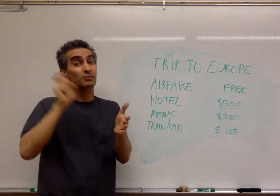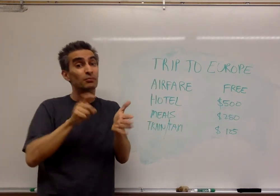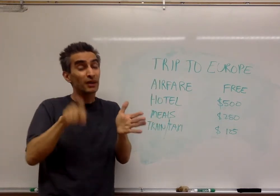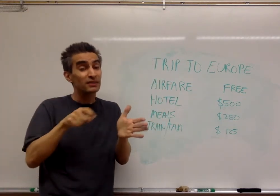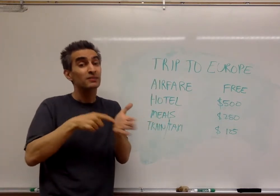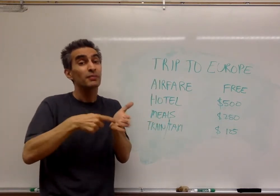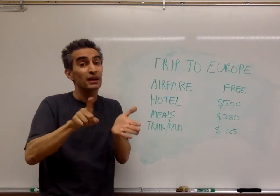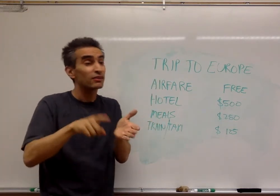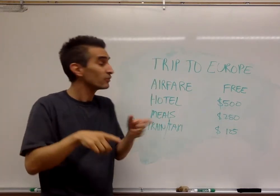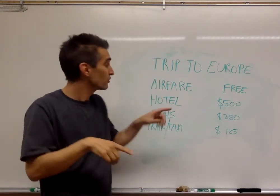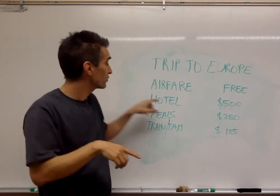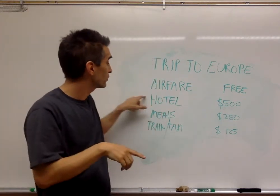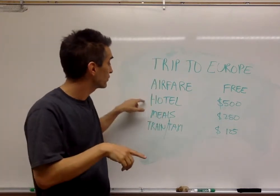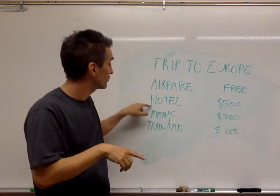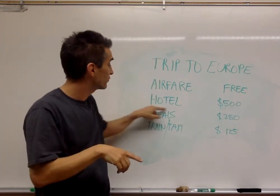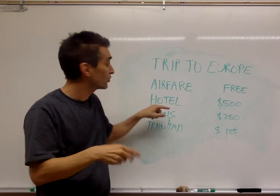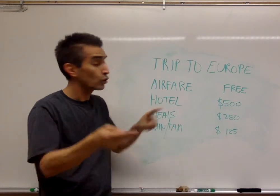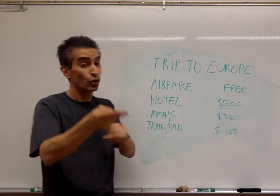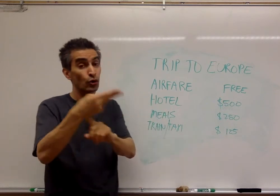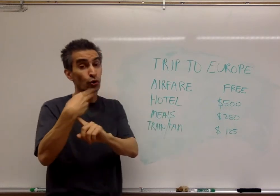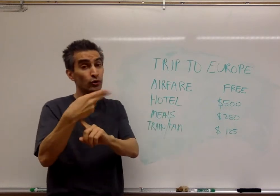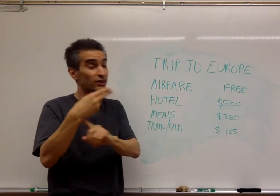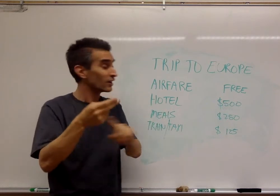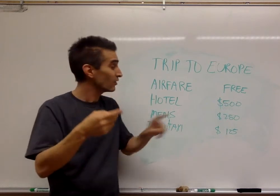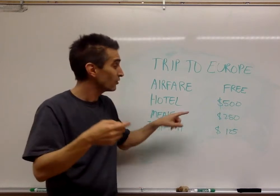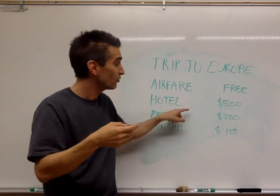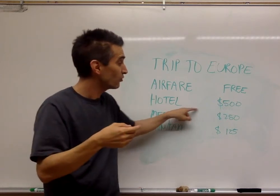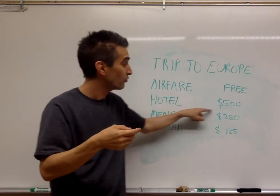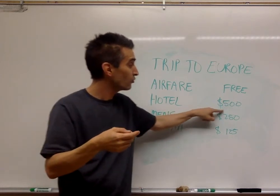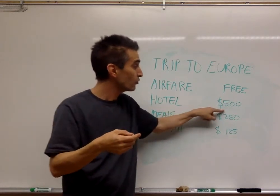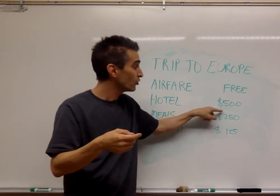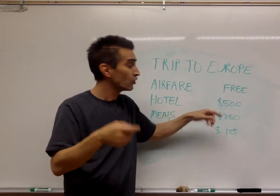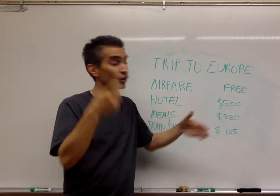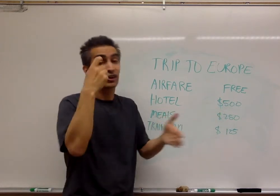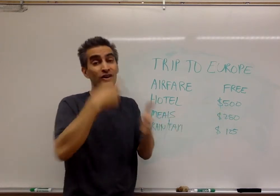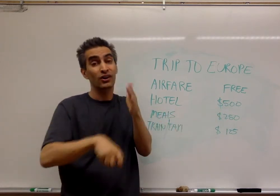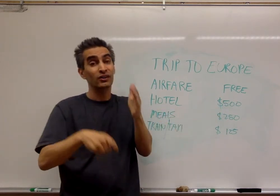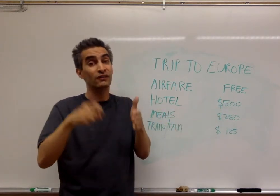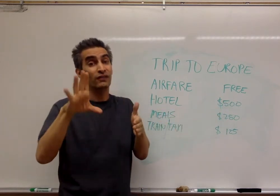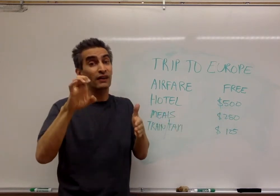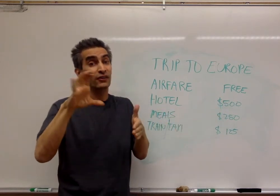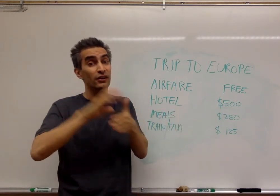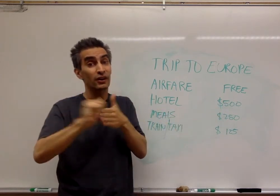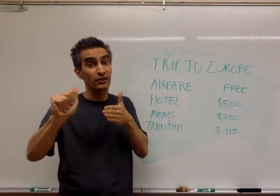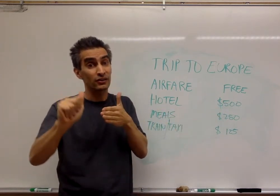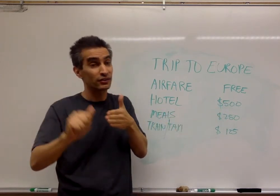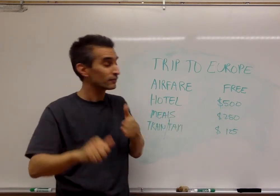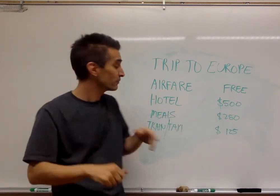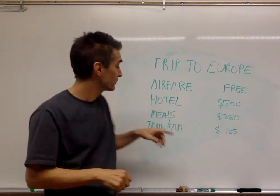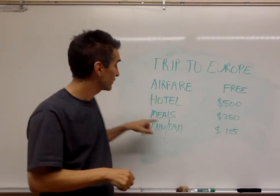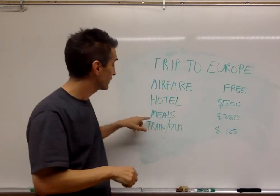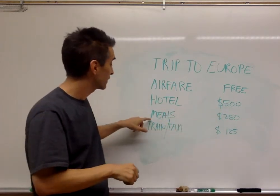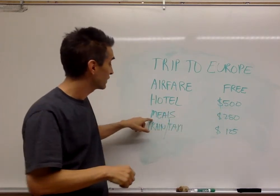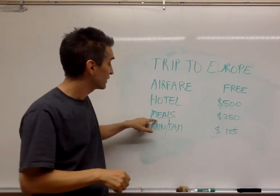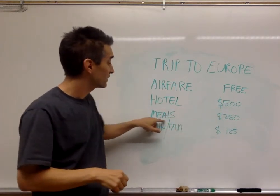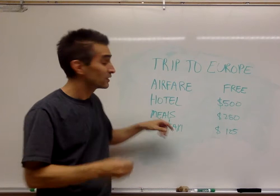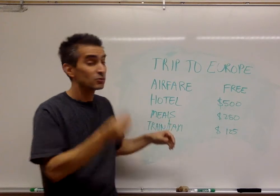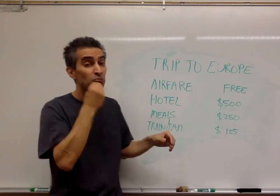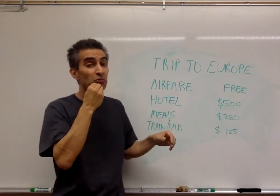you still got to pay for your hotel, which is 500 bucks, your